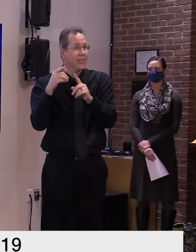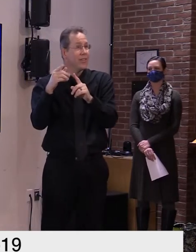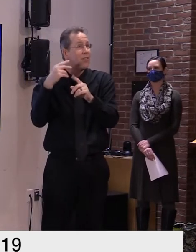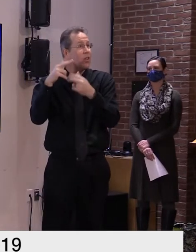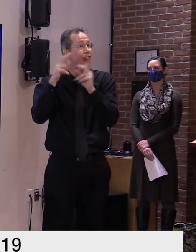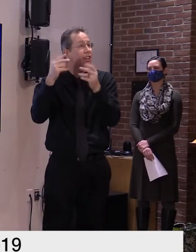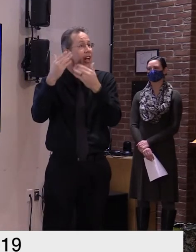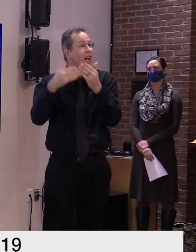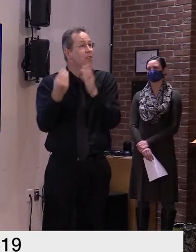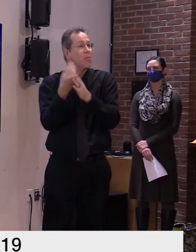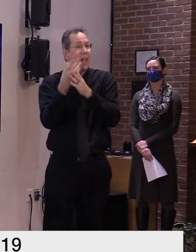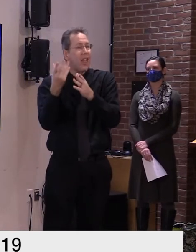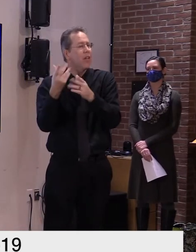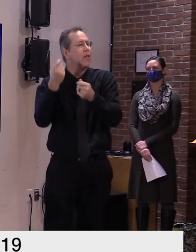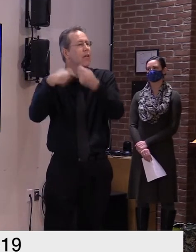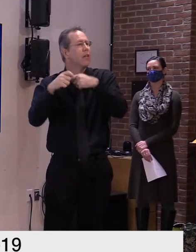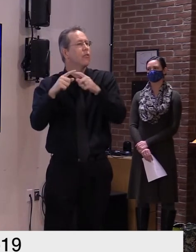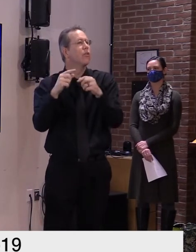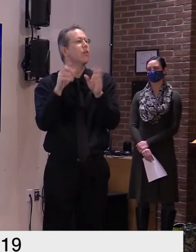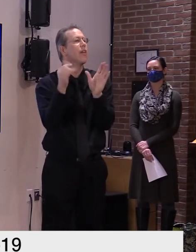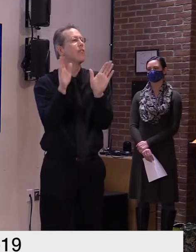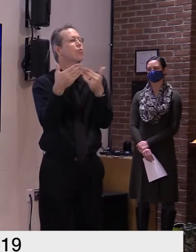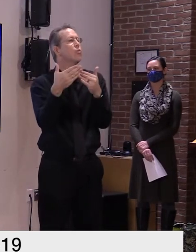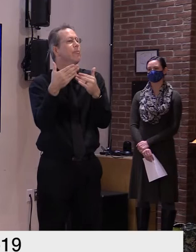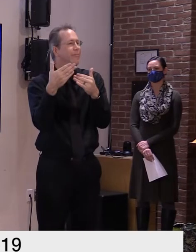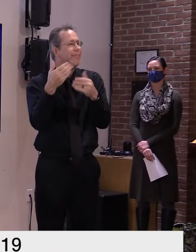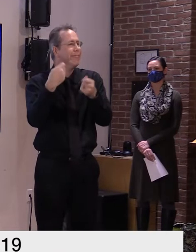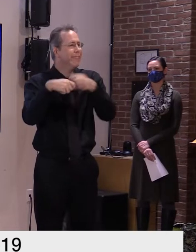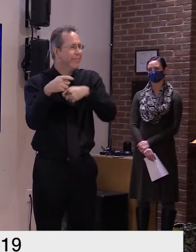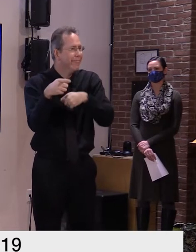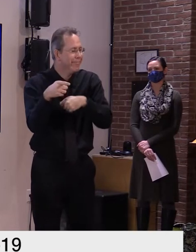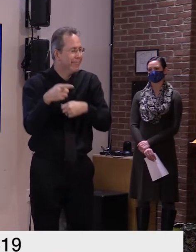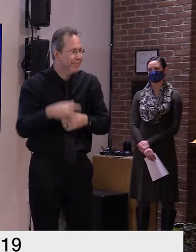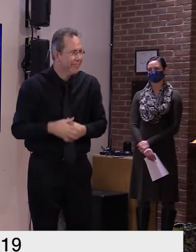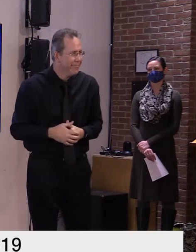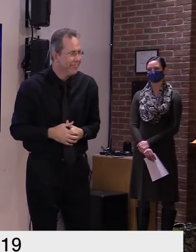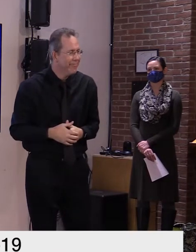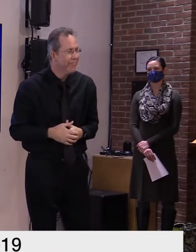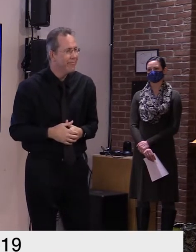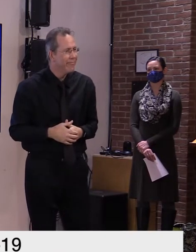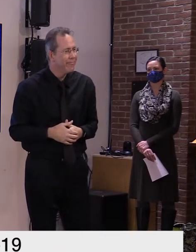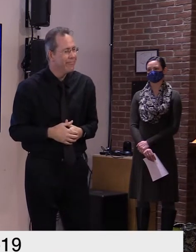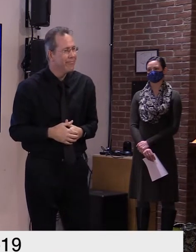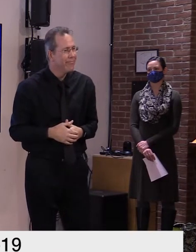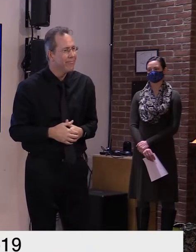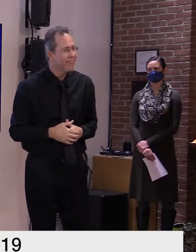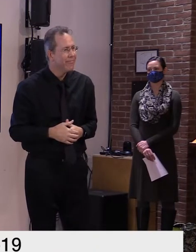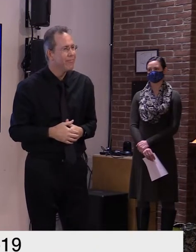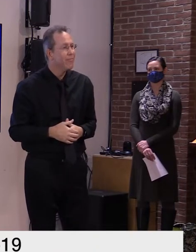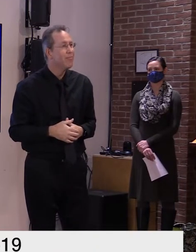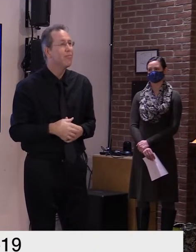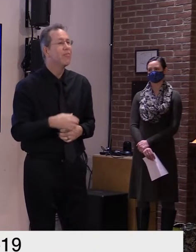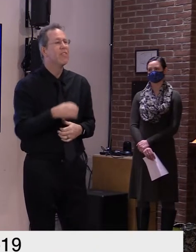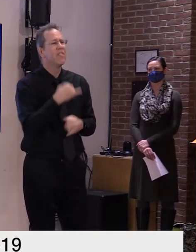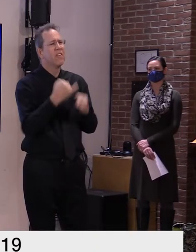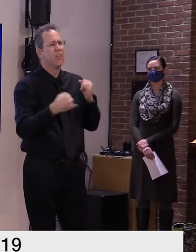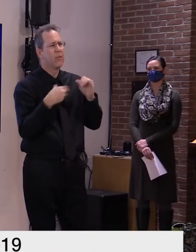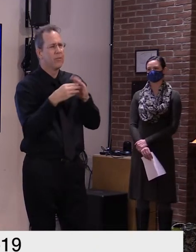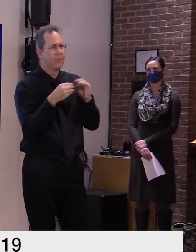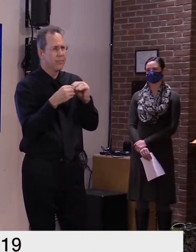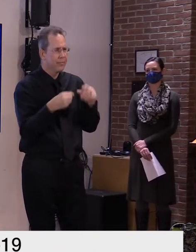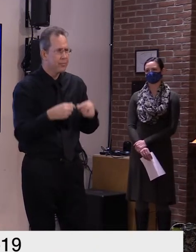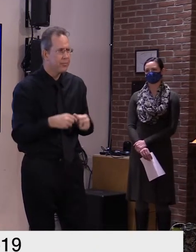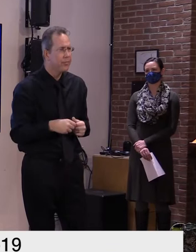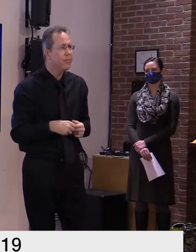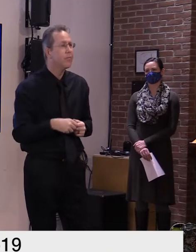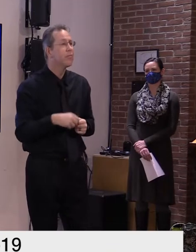the social distancing requirements required to preserve student and staff health finally burlington technical center should